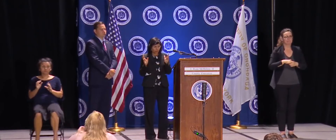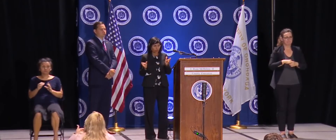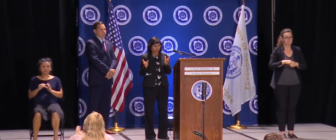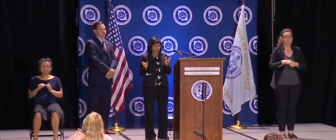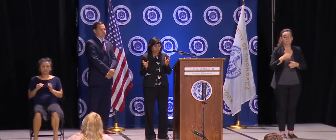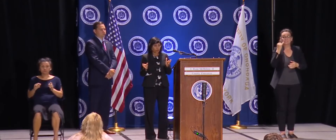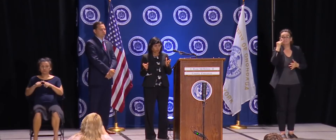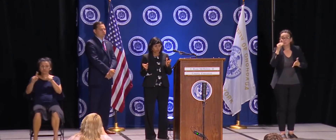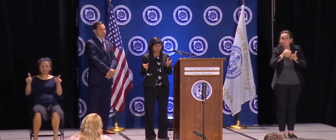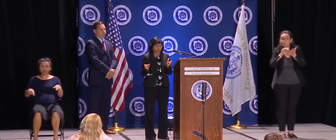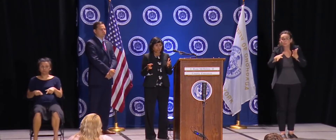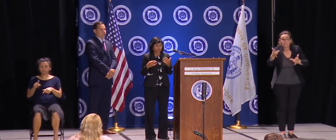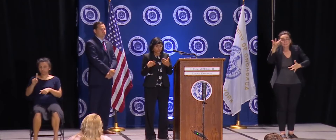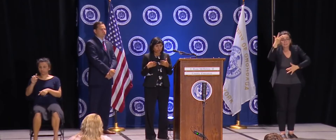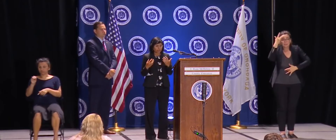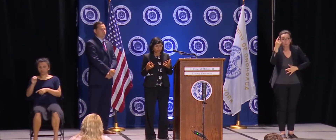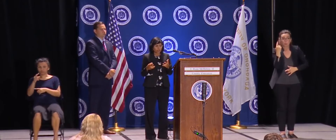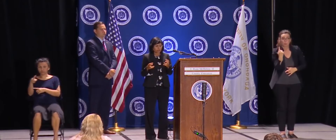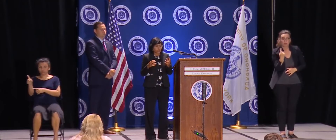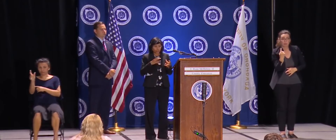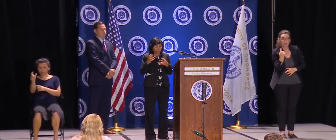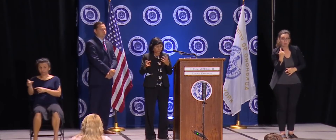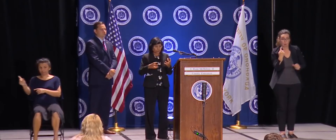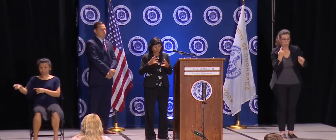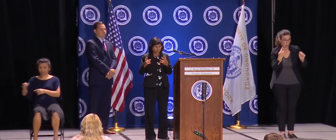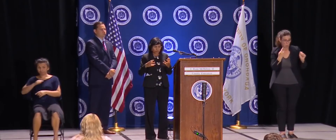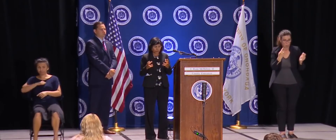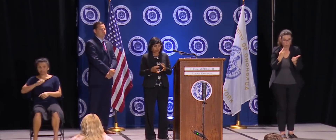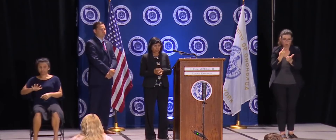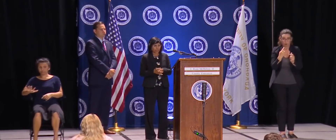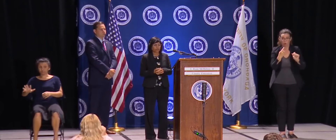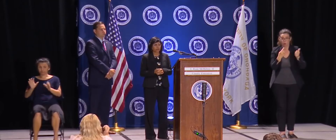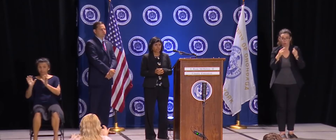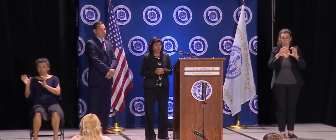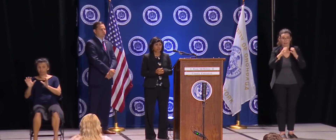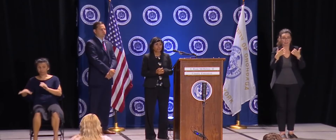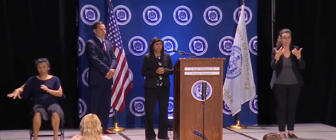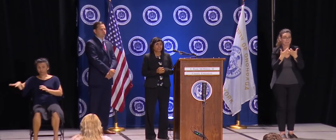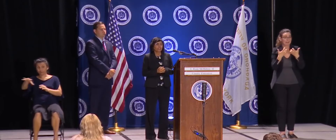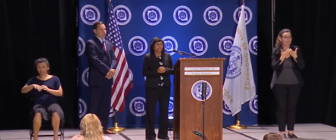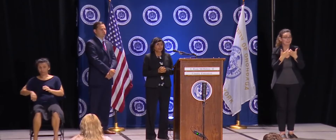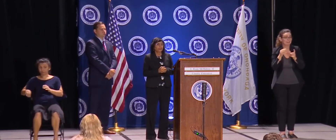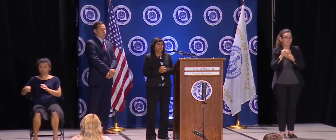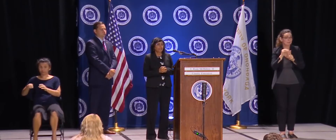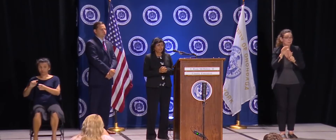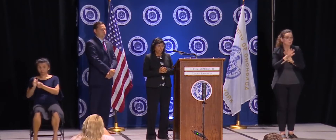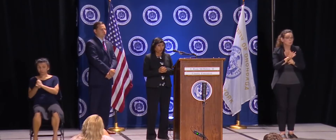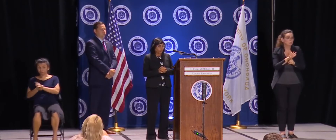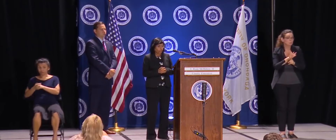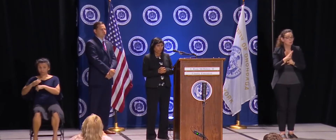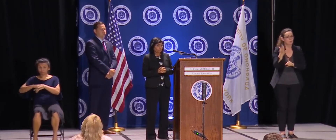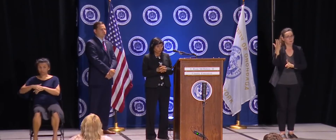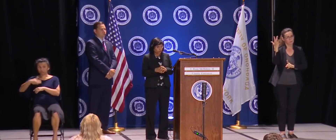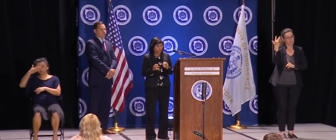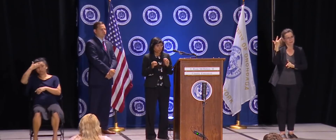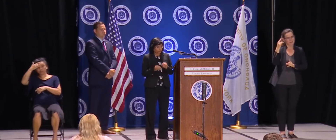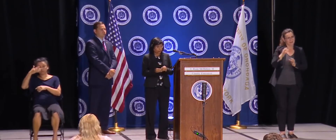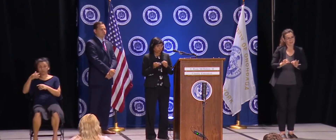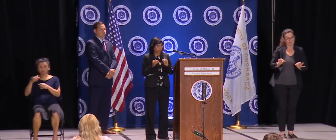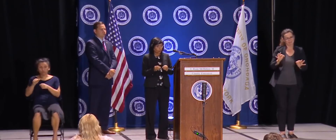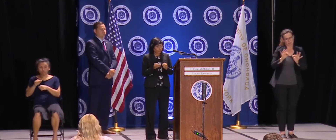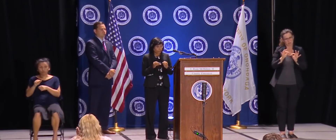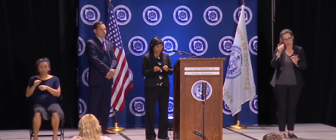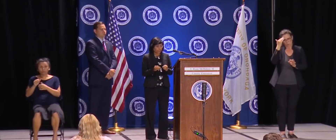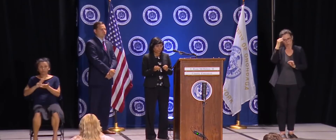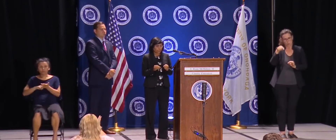kid, they all were exposed, we consider because of what we got information. Then they all are going to be in